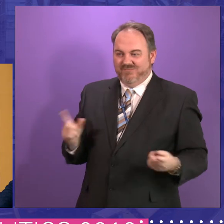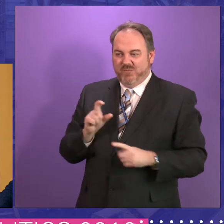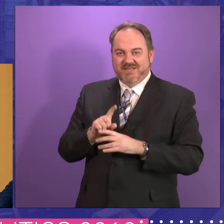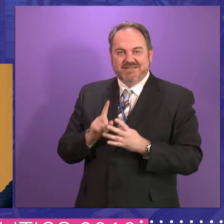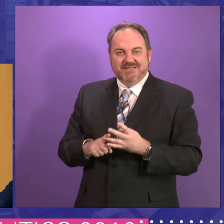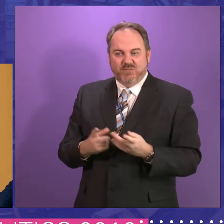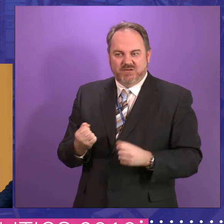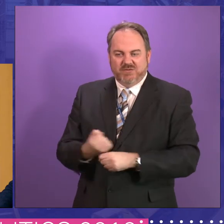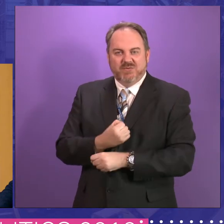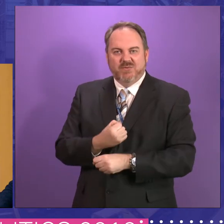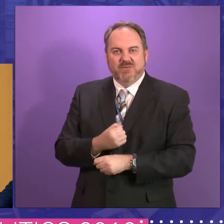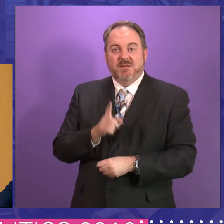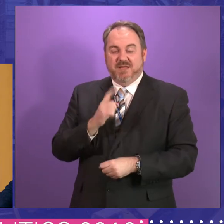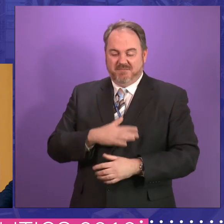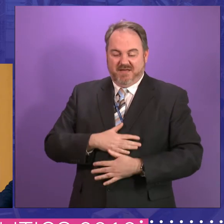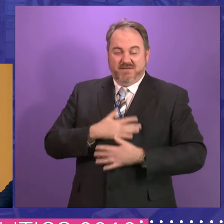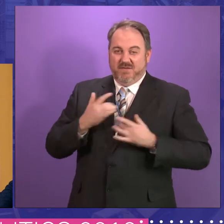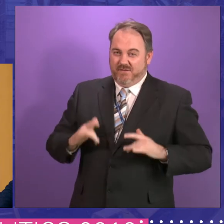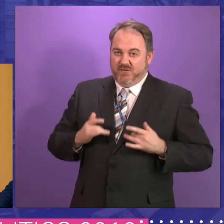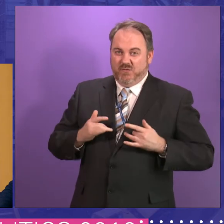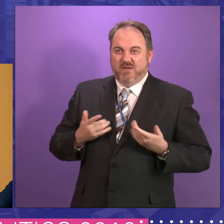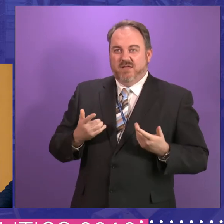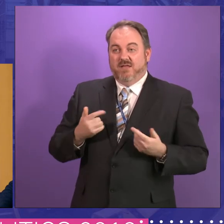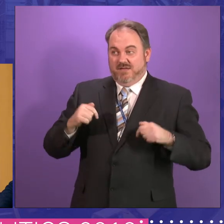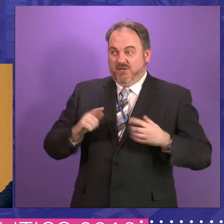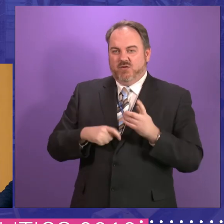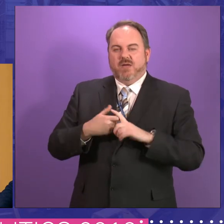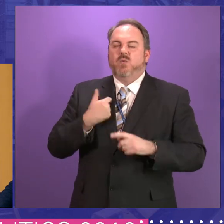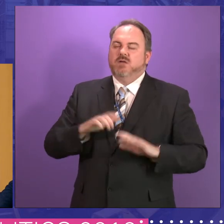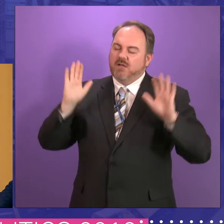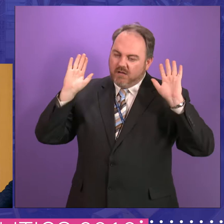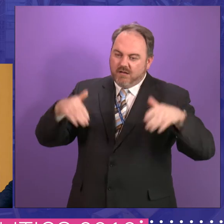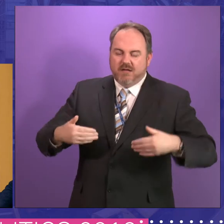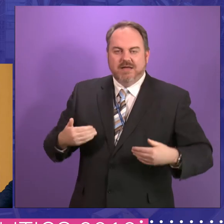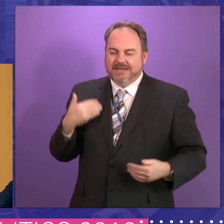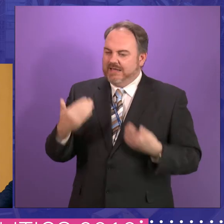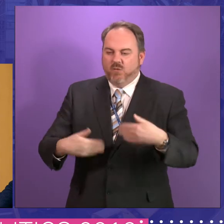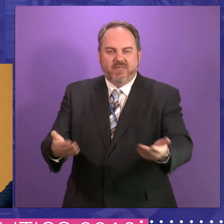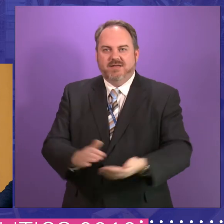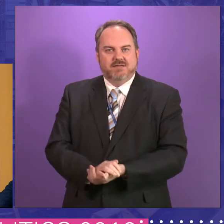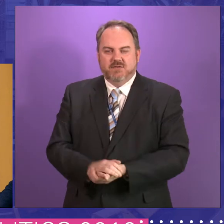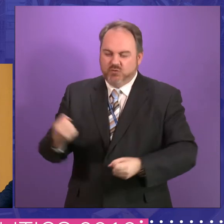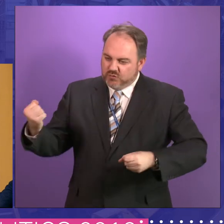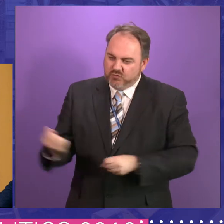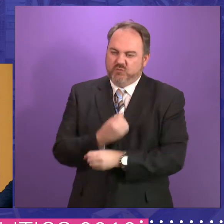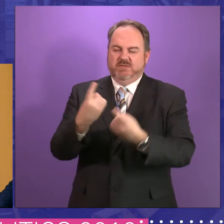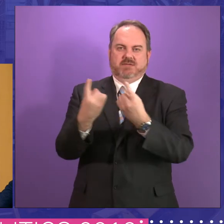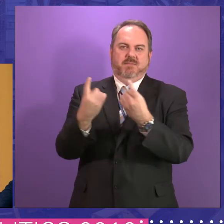way or the other. So my impression is that the country is crying for the thing to move on in some fashion. And